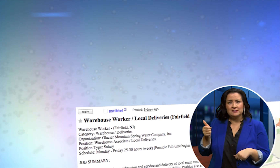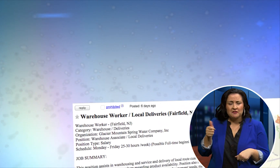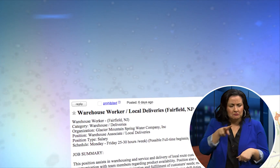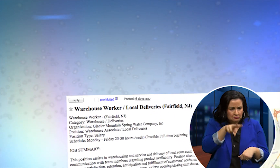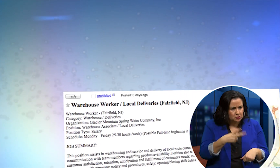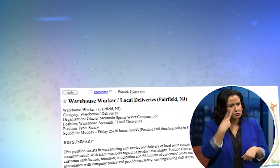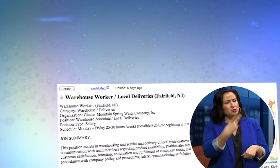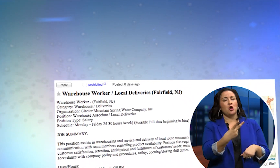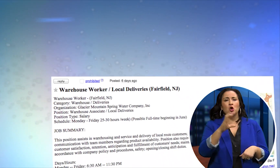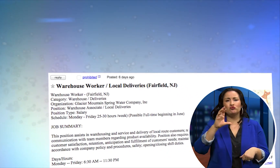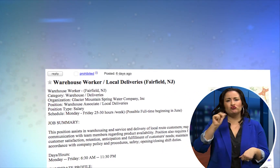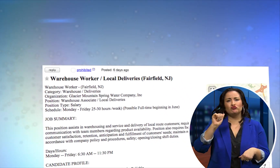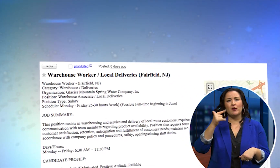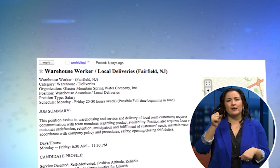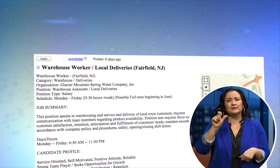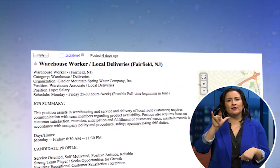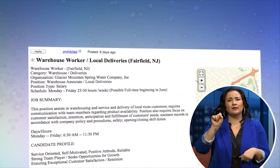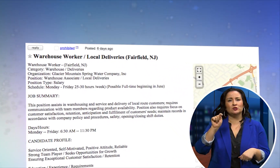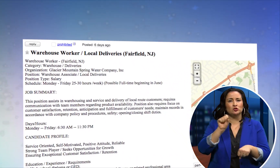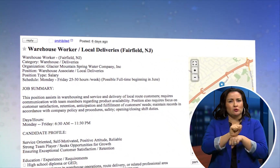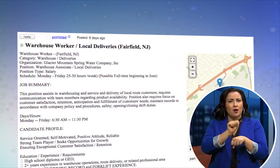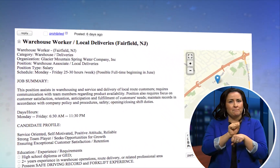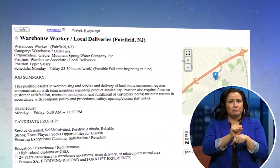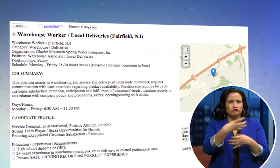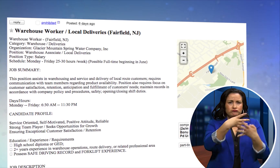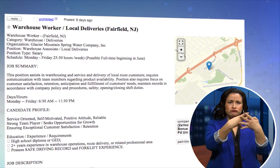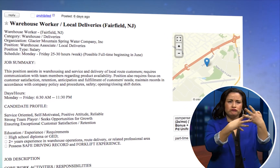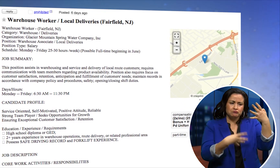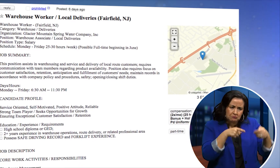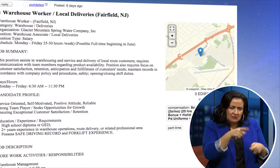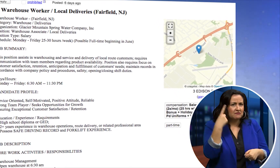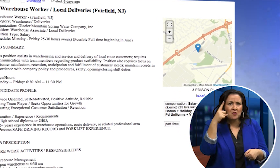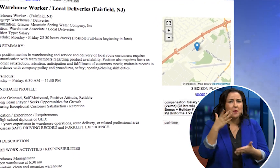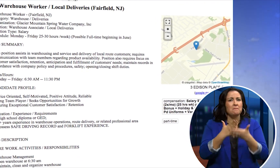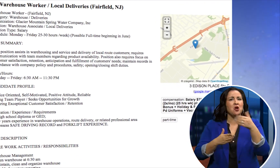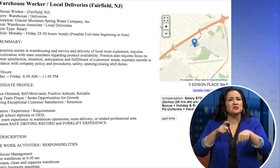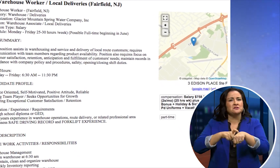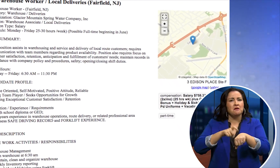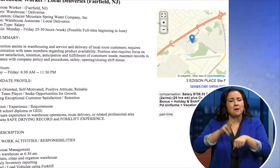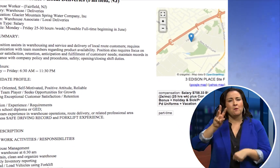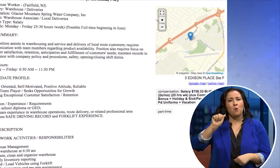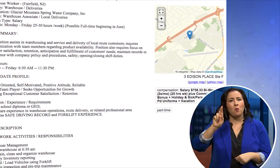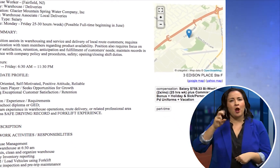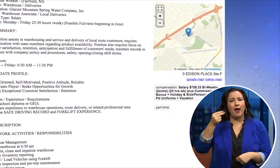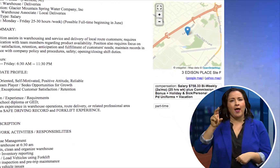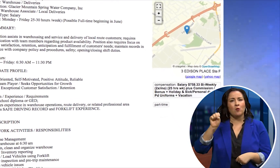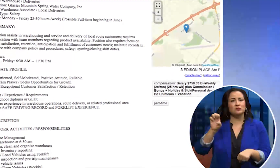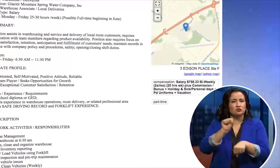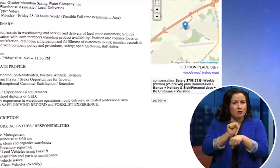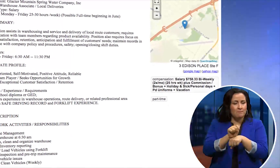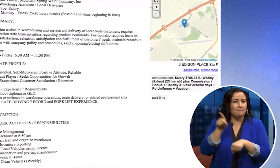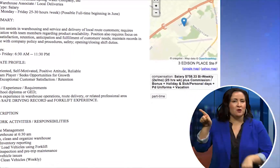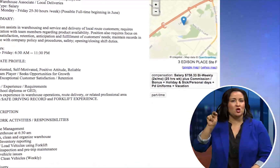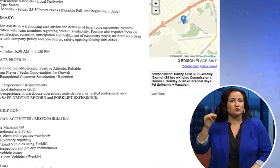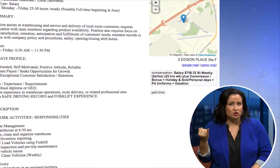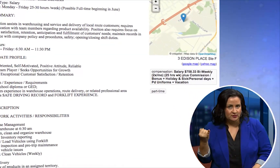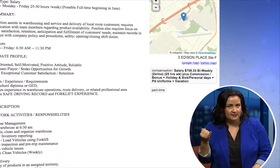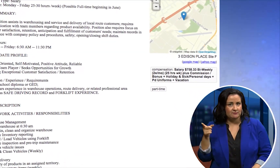have answered this Craigslist job posting for a part-time warehouse job in New Jersey for the Glacier Mountain Spring Water